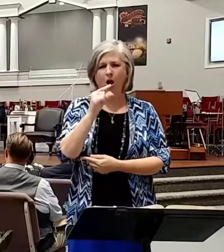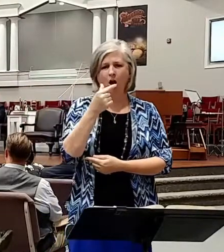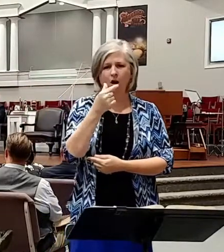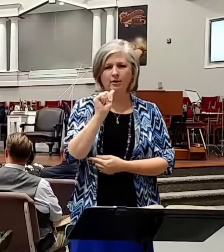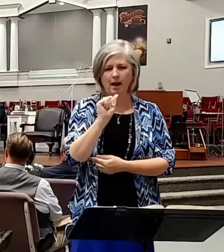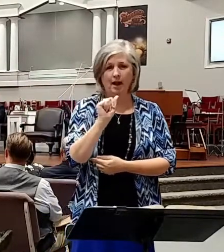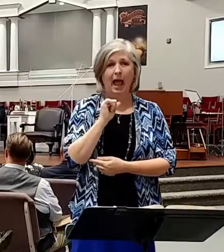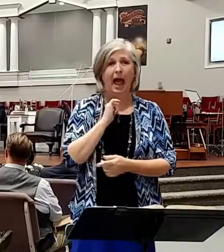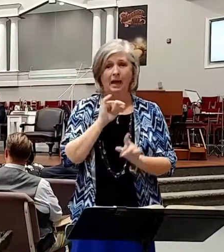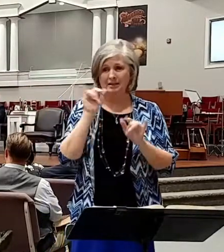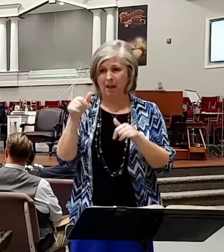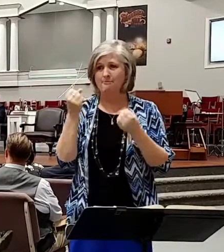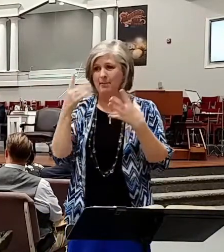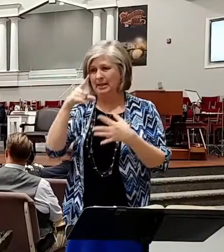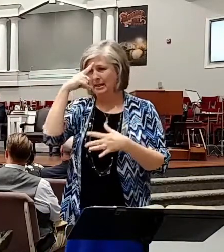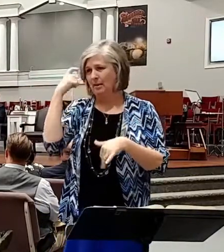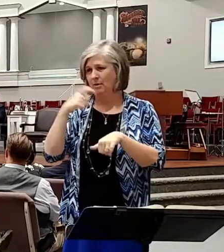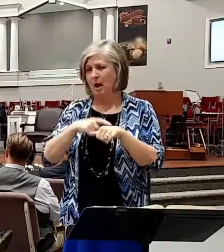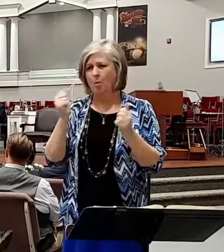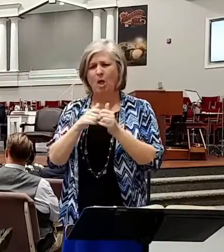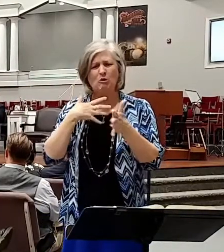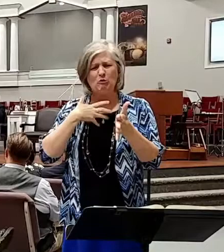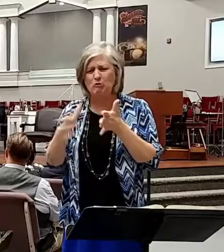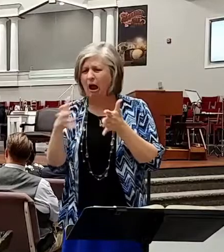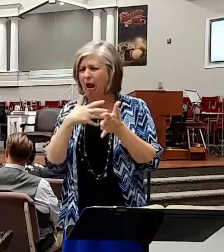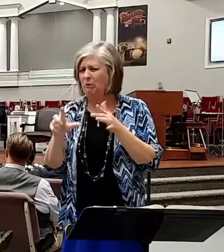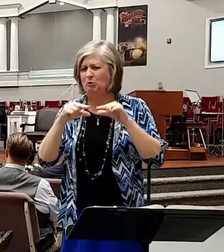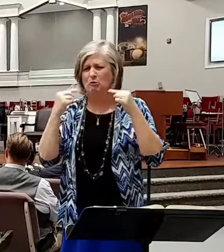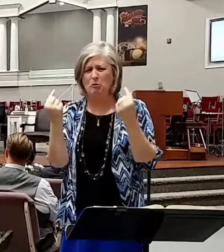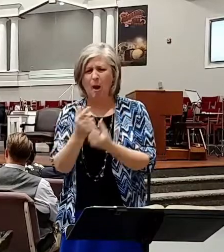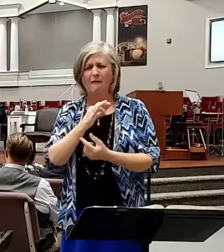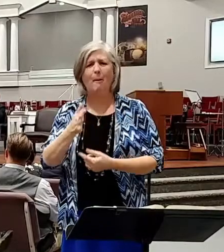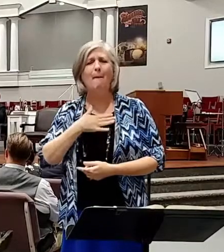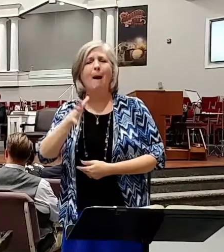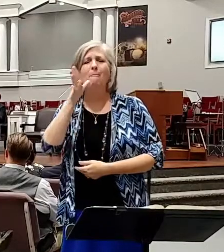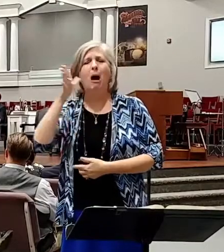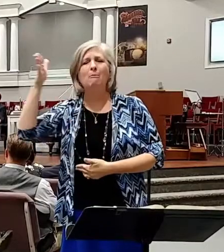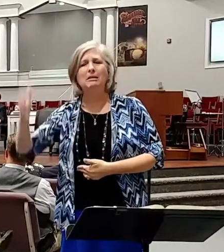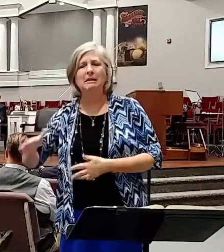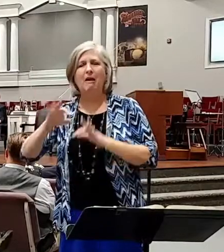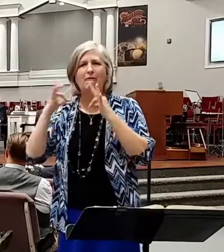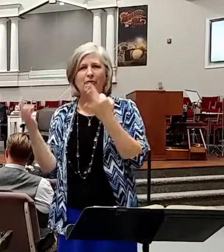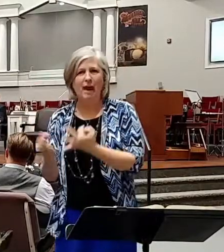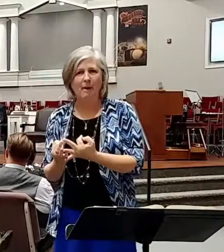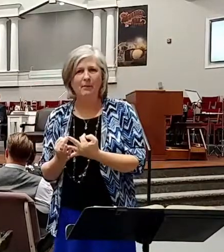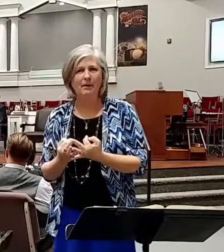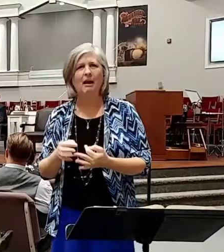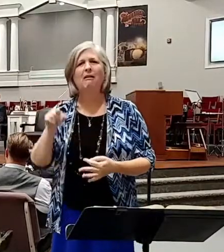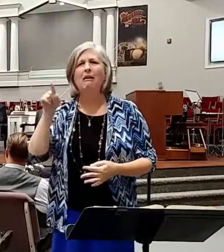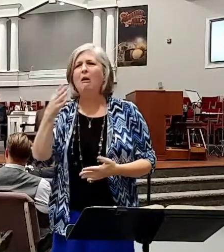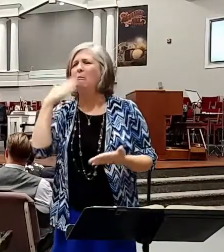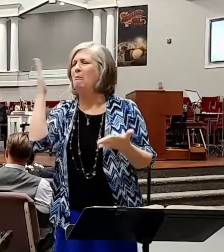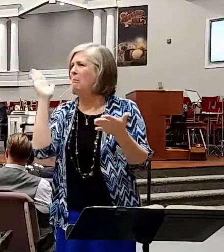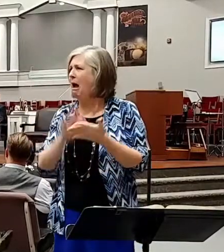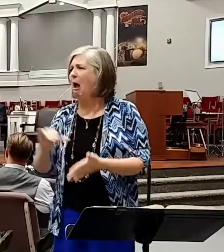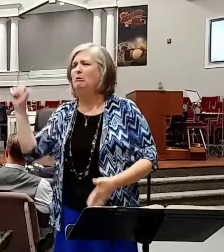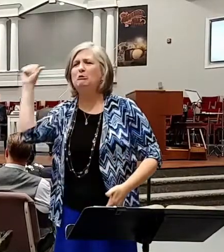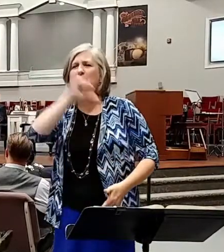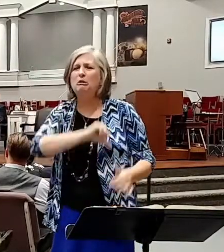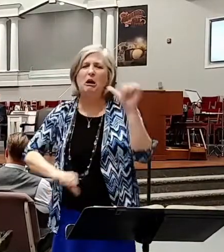spent many summers with the roughest bunch of my mama's side of the family. That they were bad to drink and carry on, go to